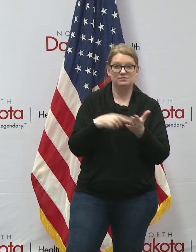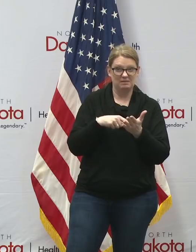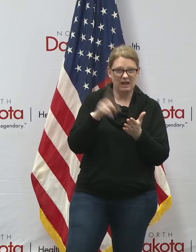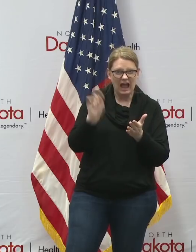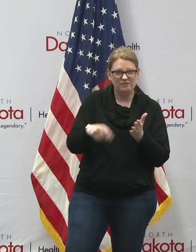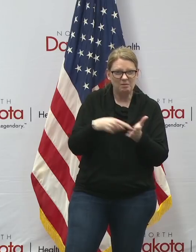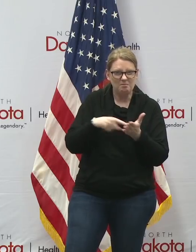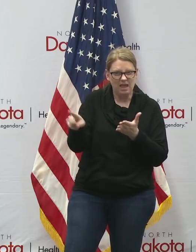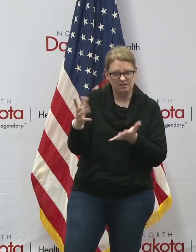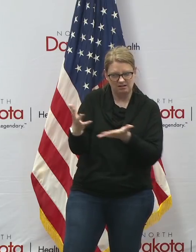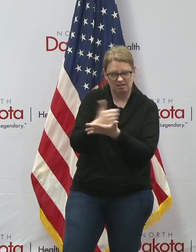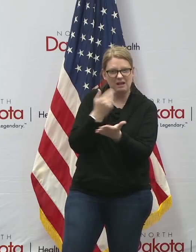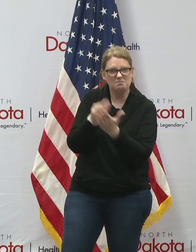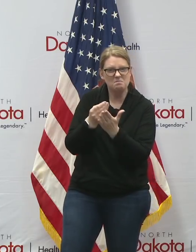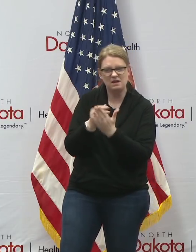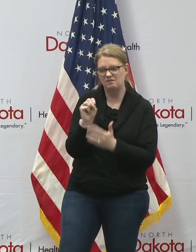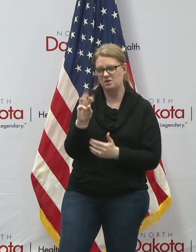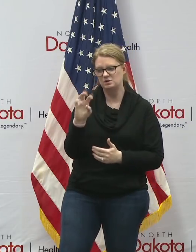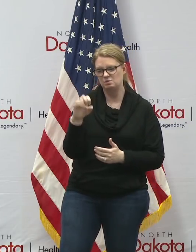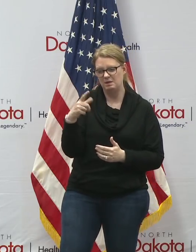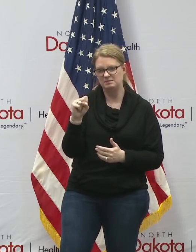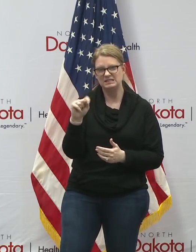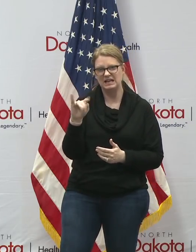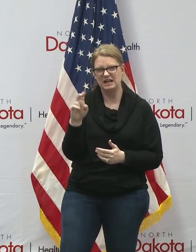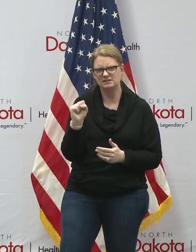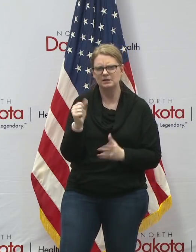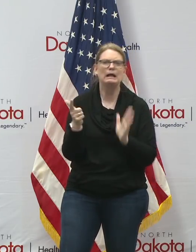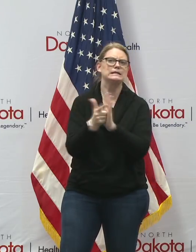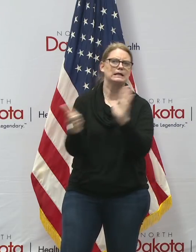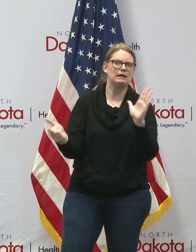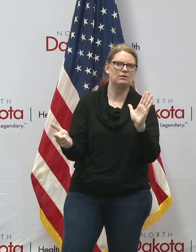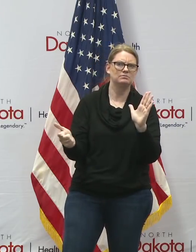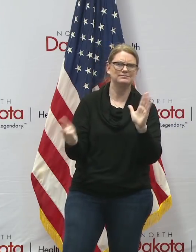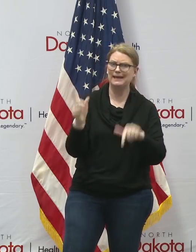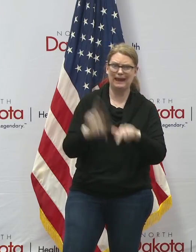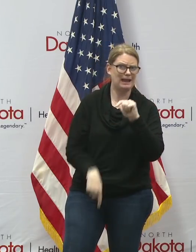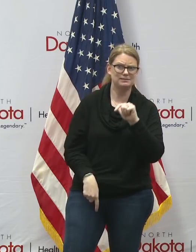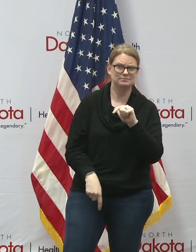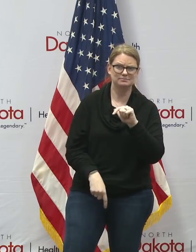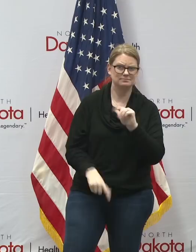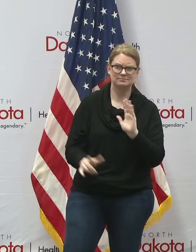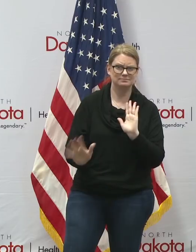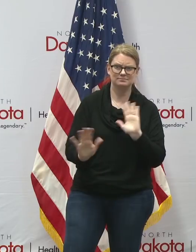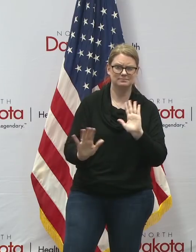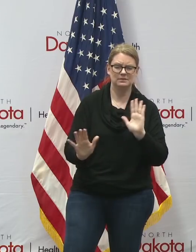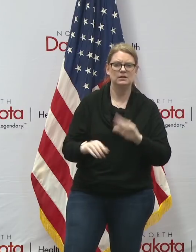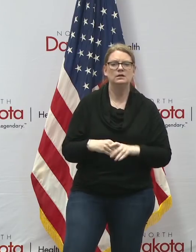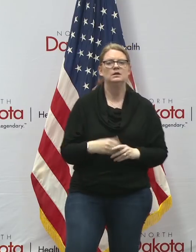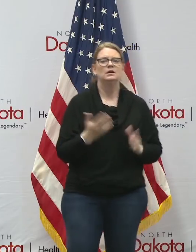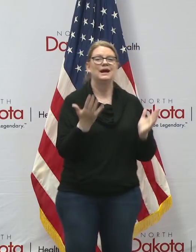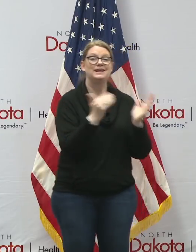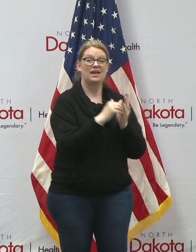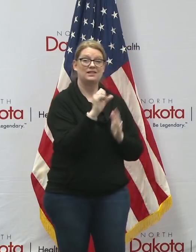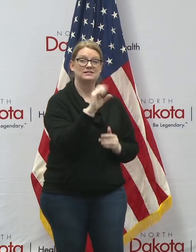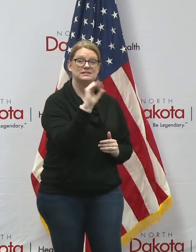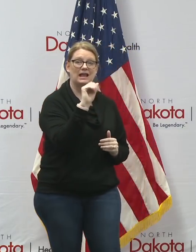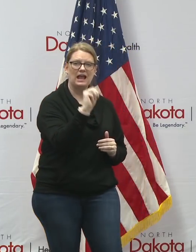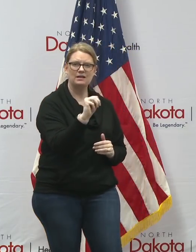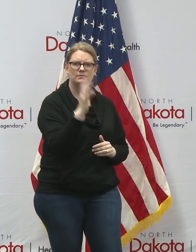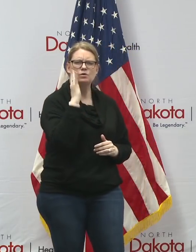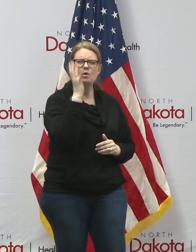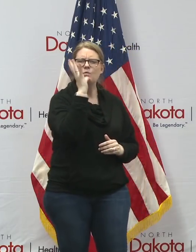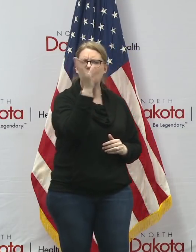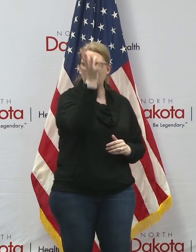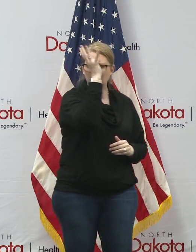illegal the other uh scam that we have seen now here in north dakota is the grandparent